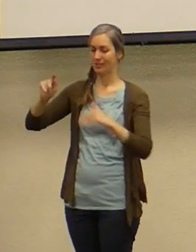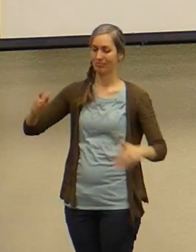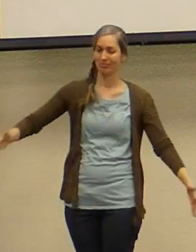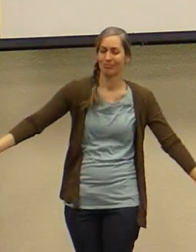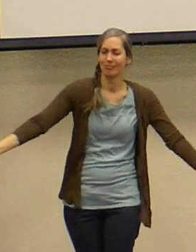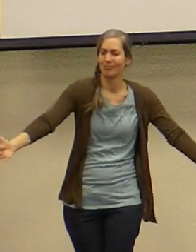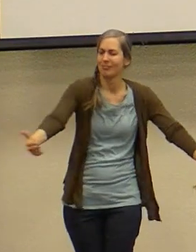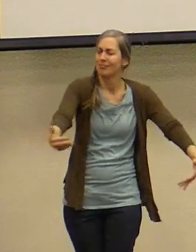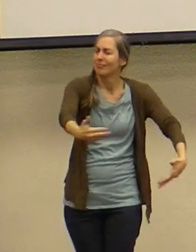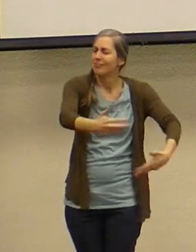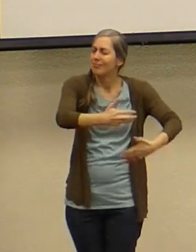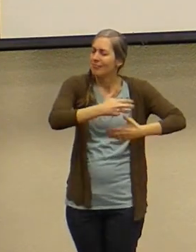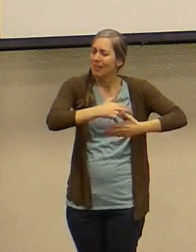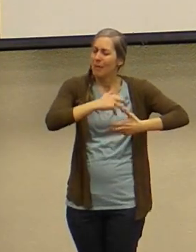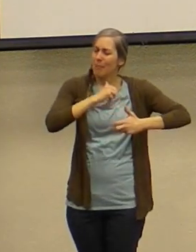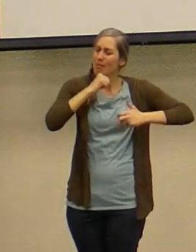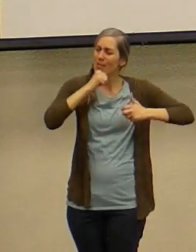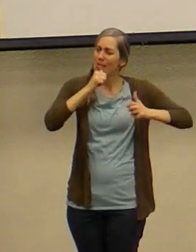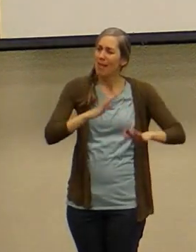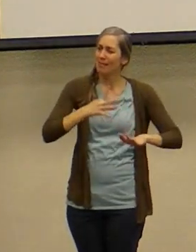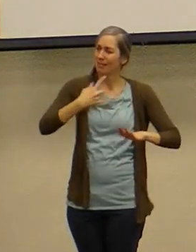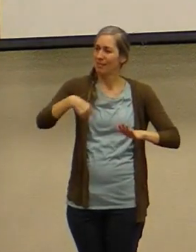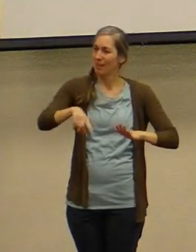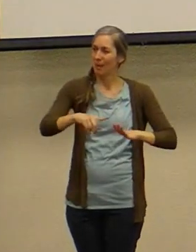and blessed them laying his hands on them